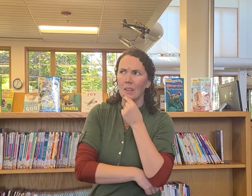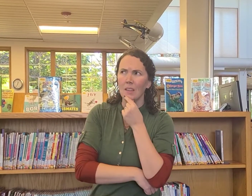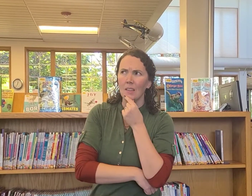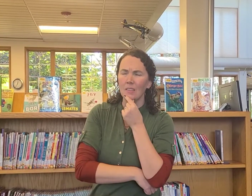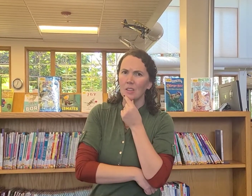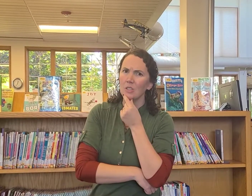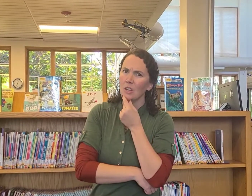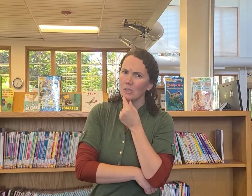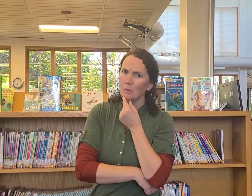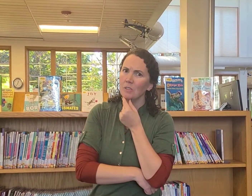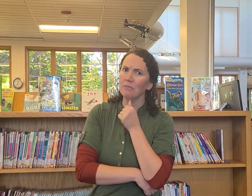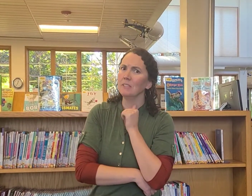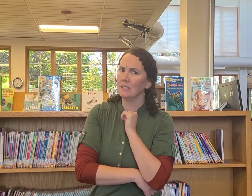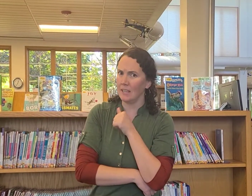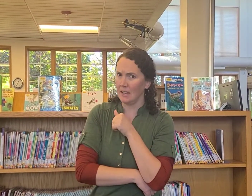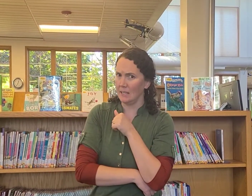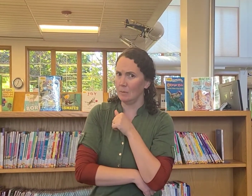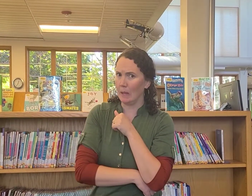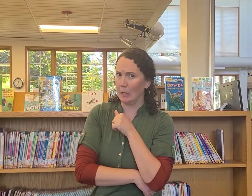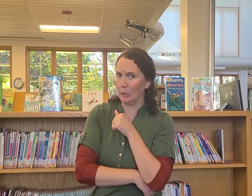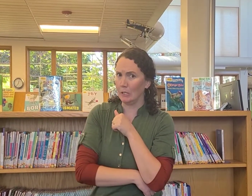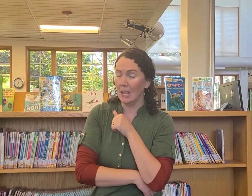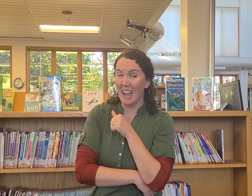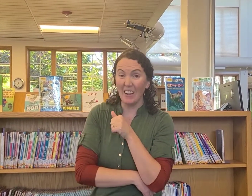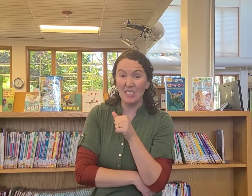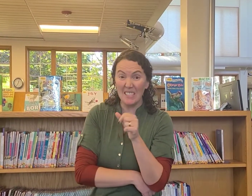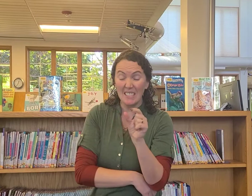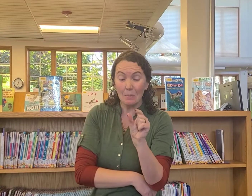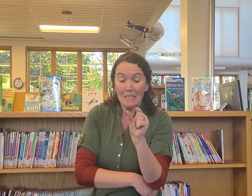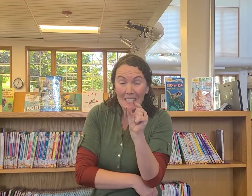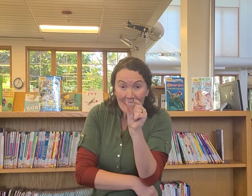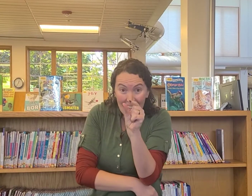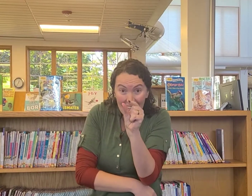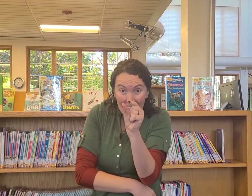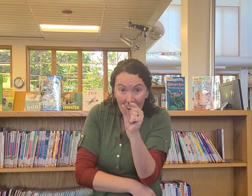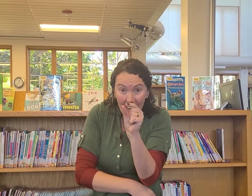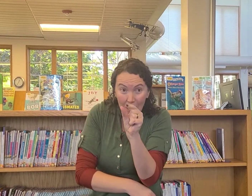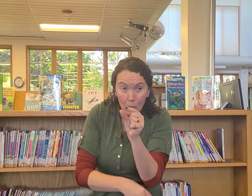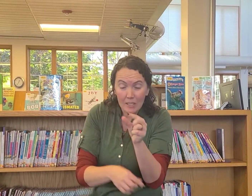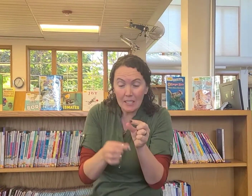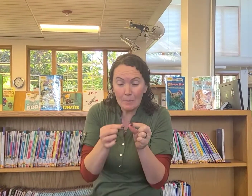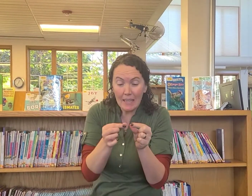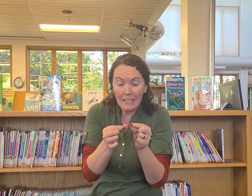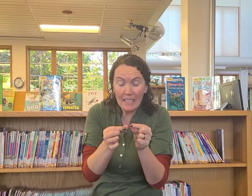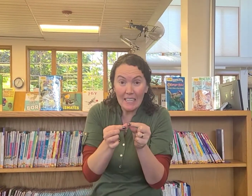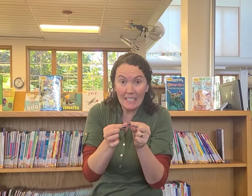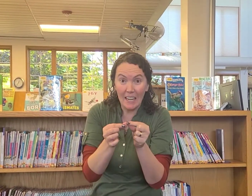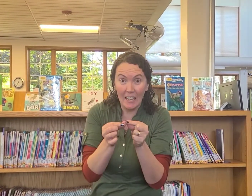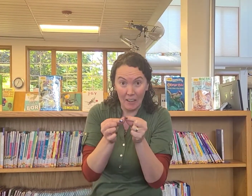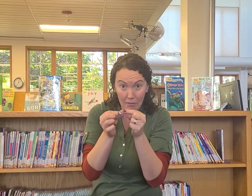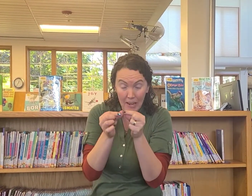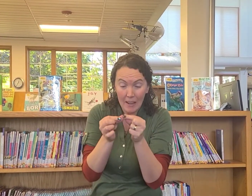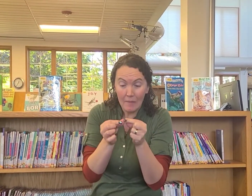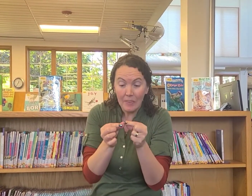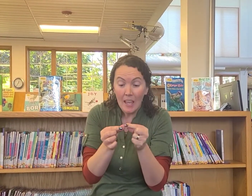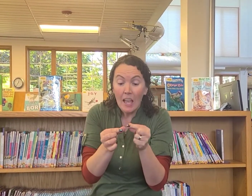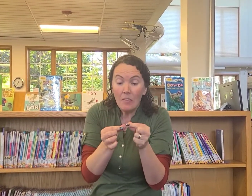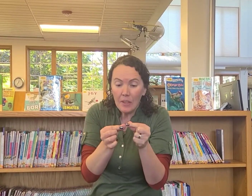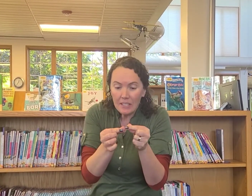There's also different sized spiders. I've seen some teeny tiny ones. Let's make it teeny tiny. Ready? The